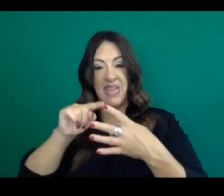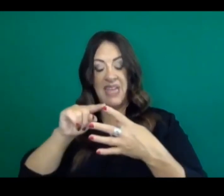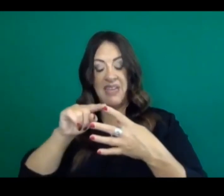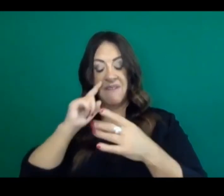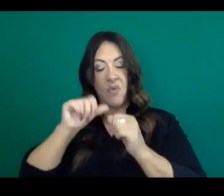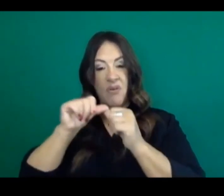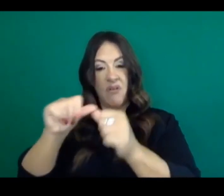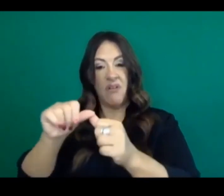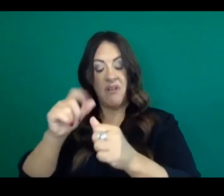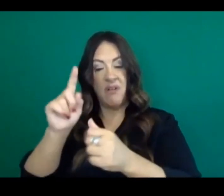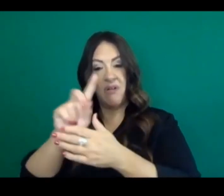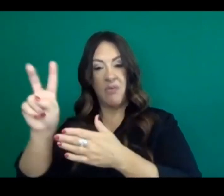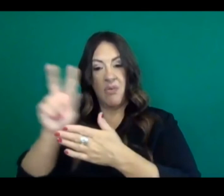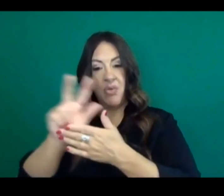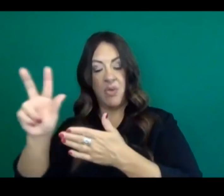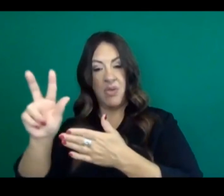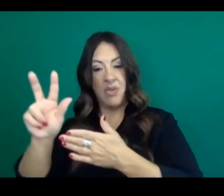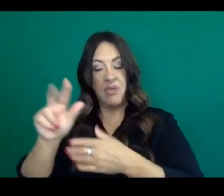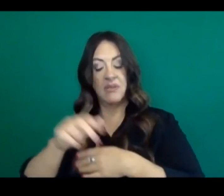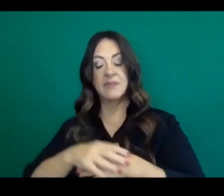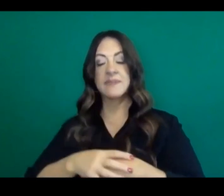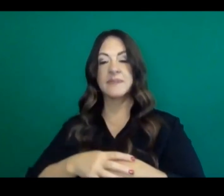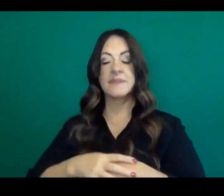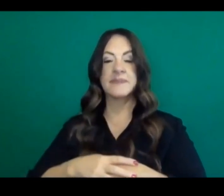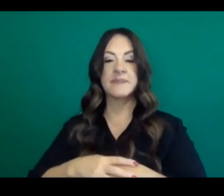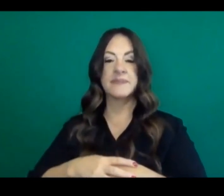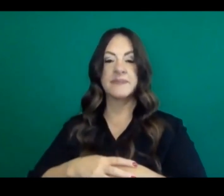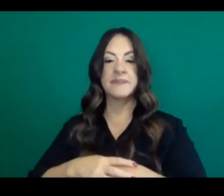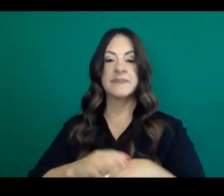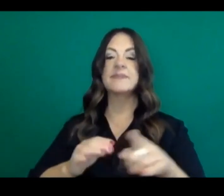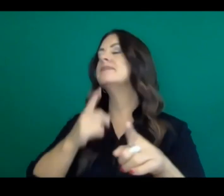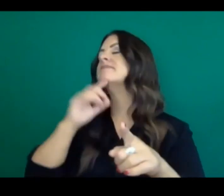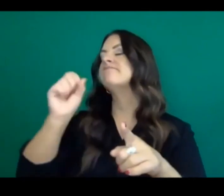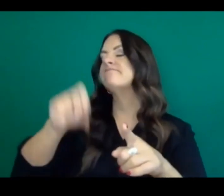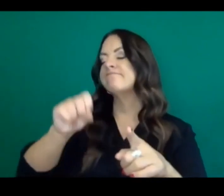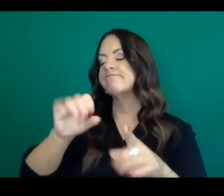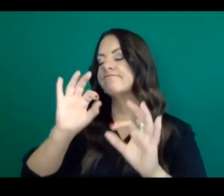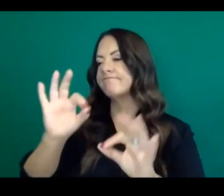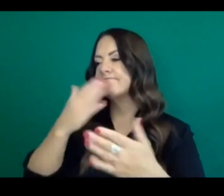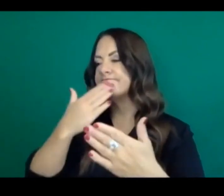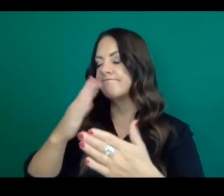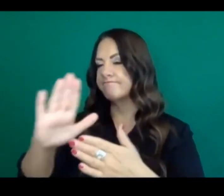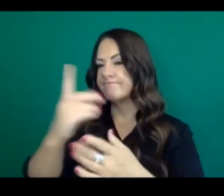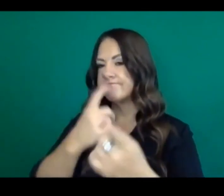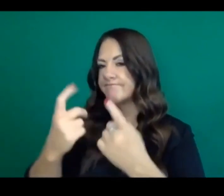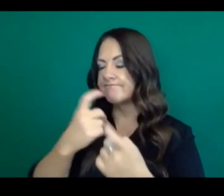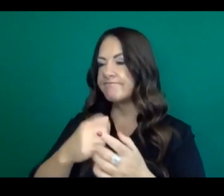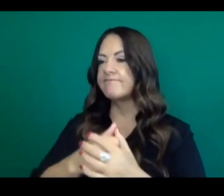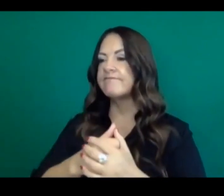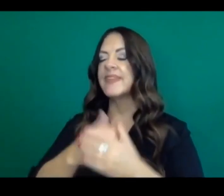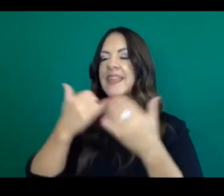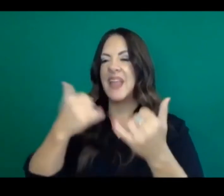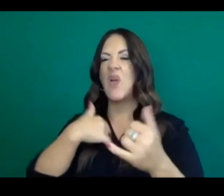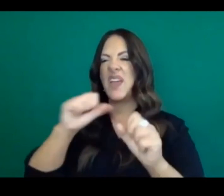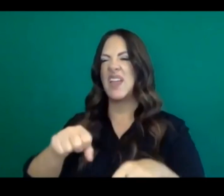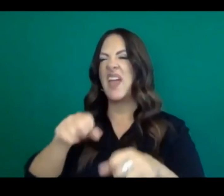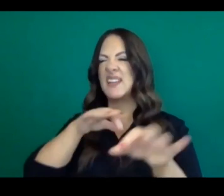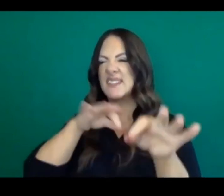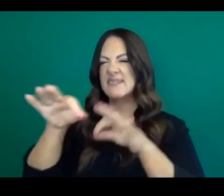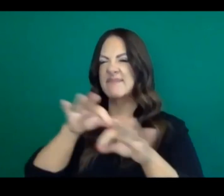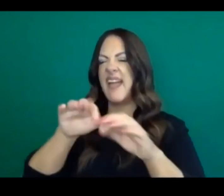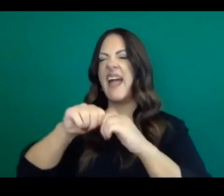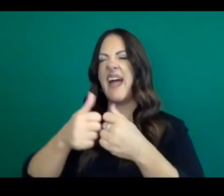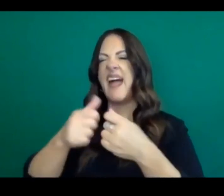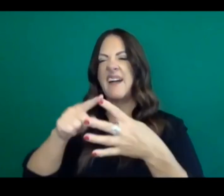a couple more weeks? Great question. Thank you. It allows me to illustrate, uh, how the tiering worked this first time. And